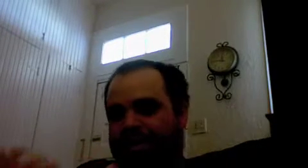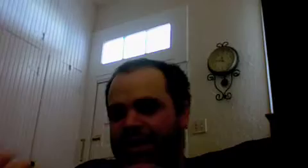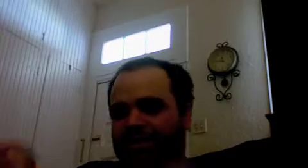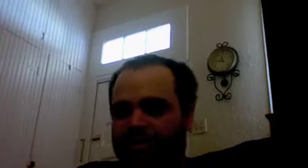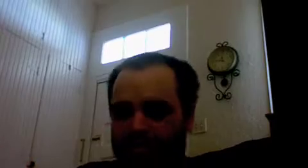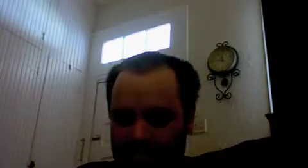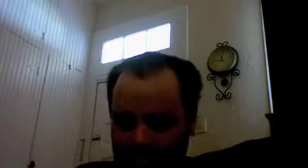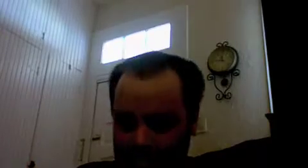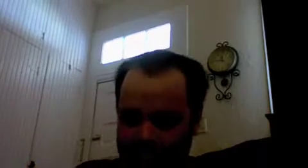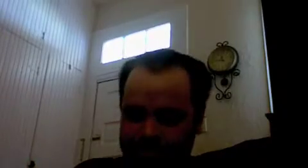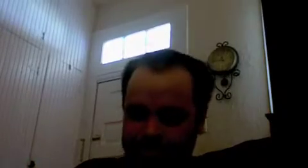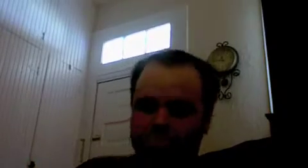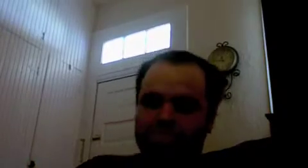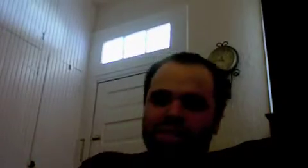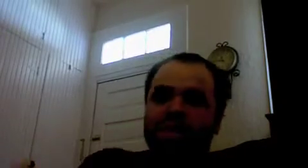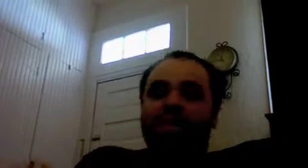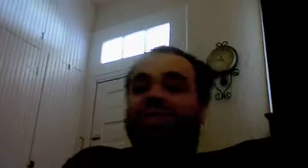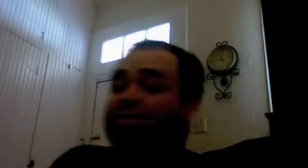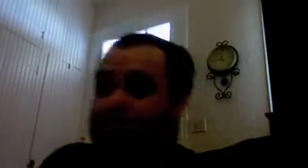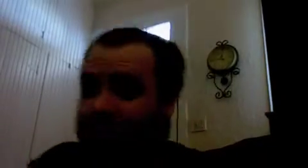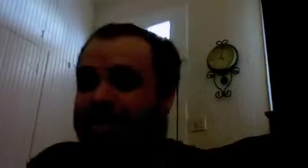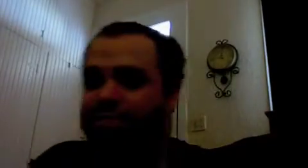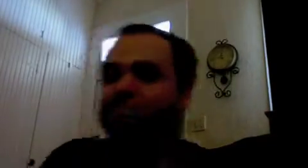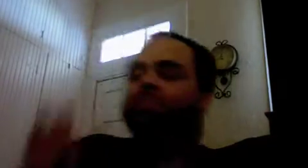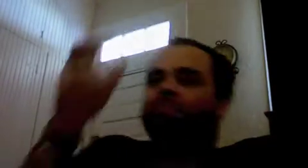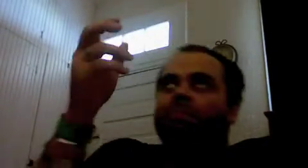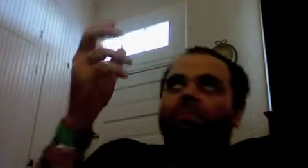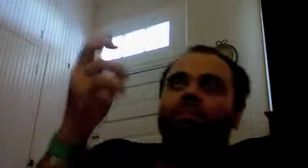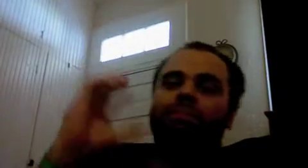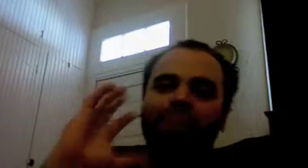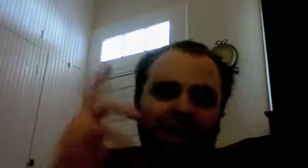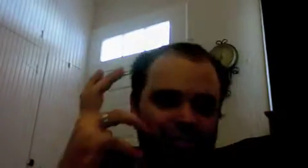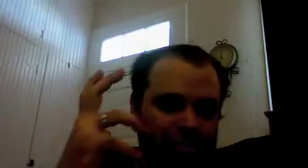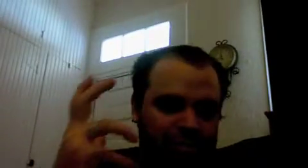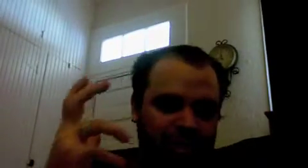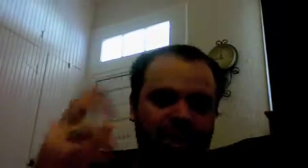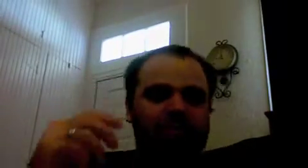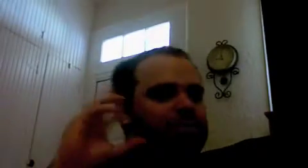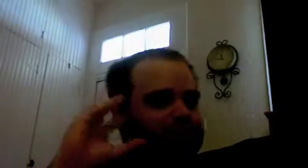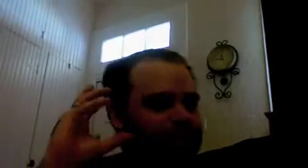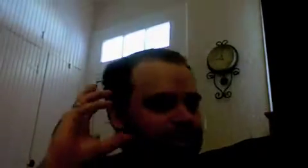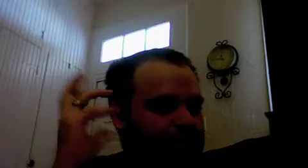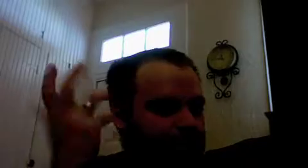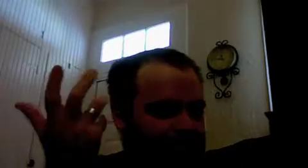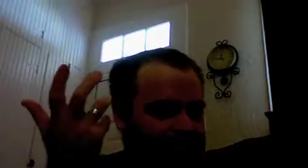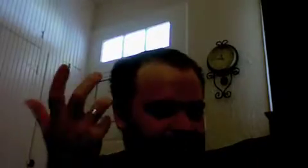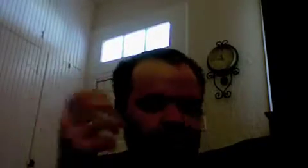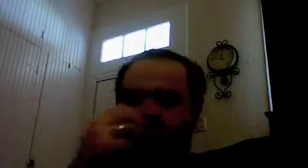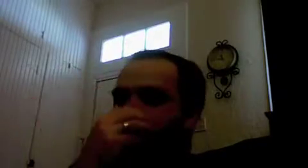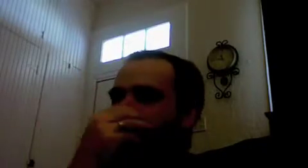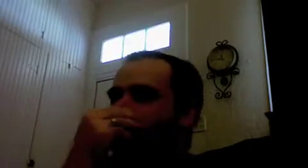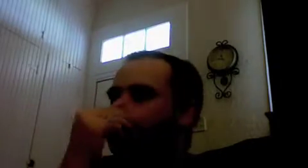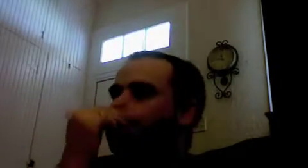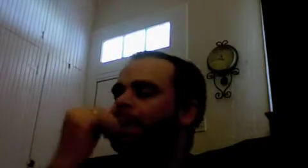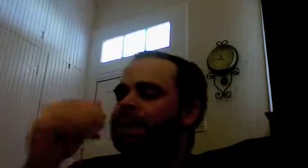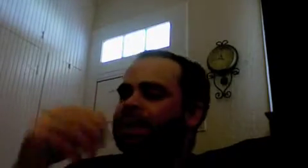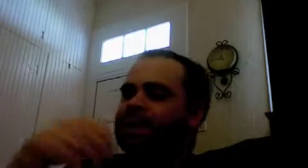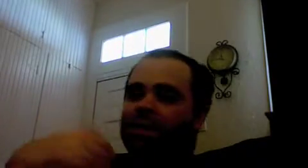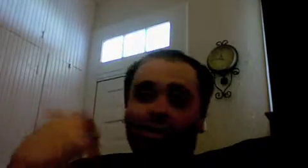alienation and blah blah blah that's a very different picture of God it's a much more complex notion of God I mean